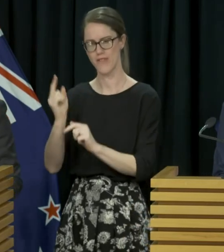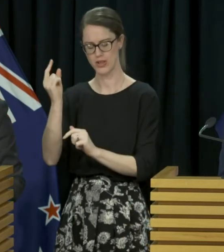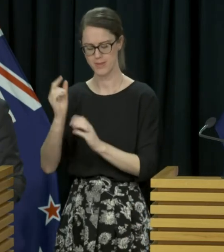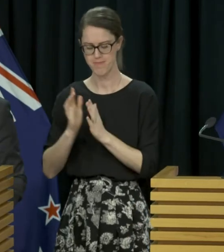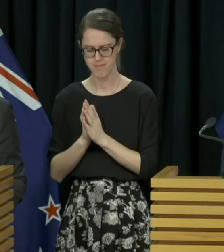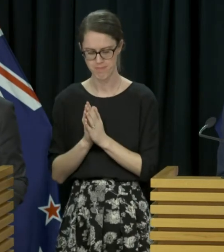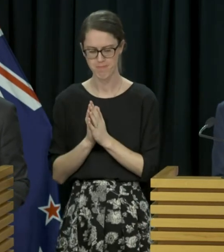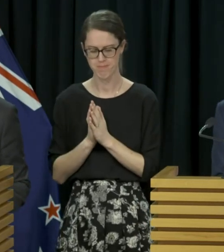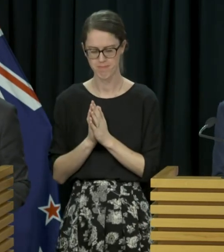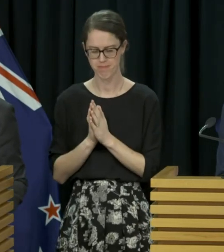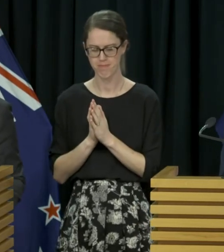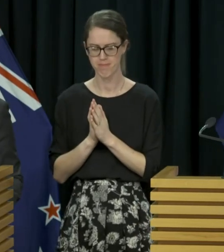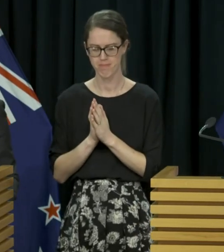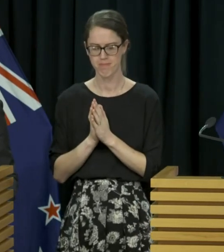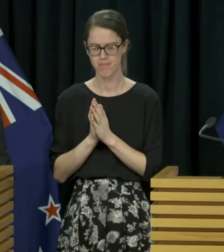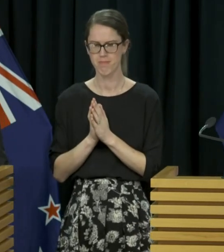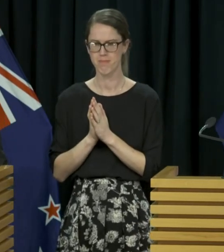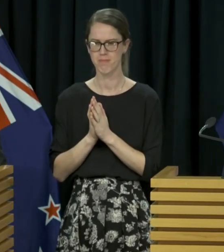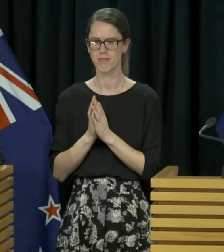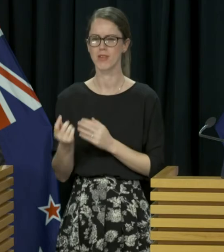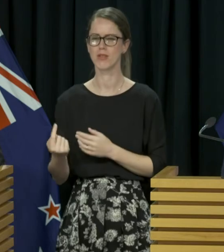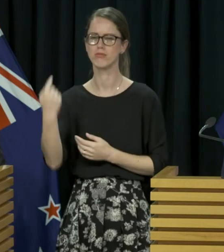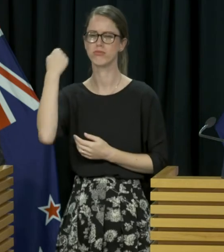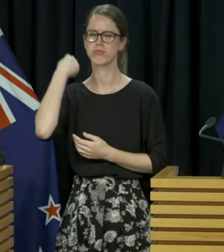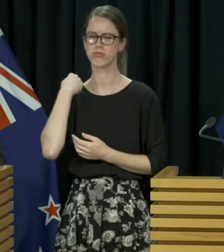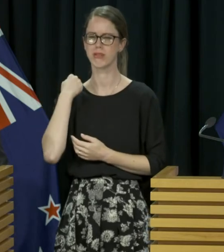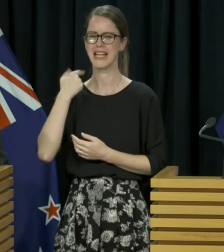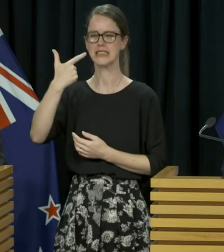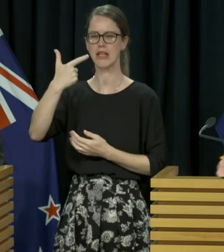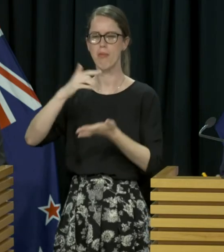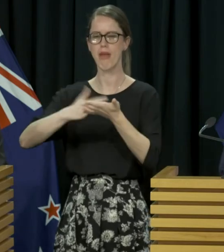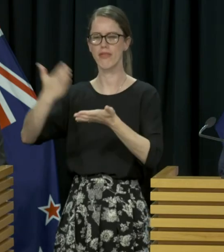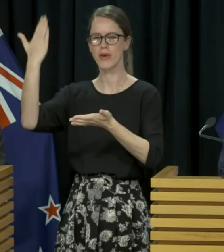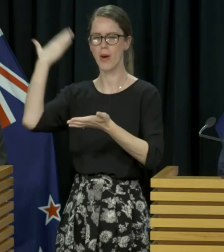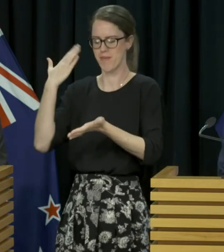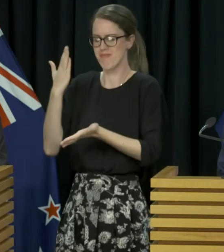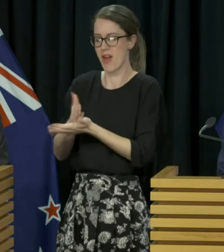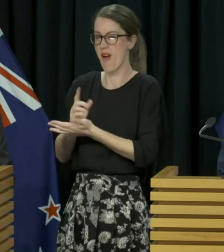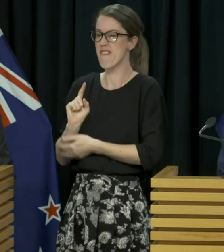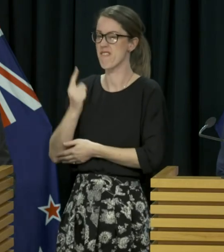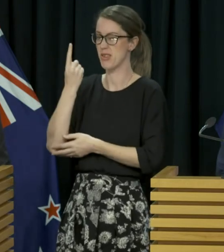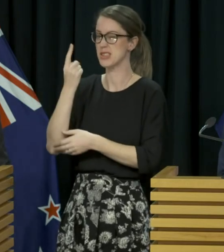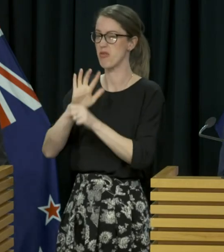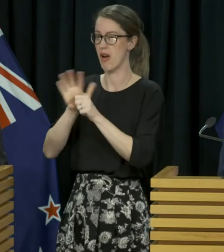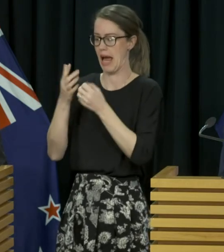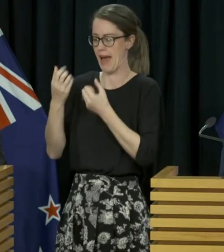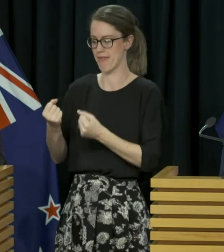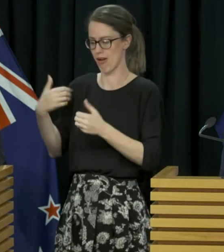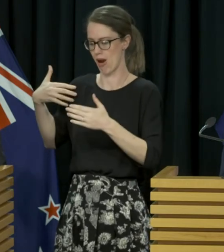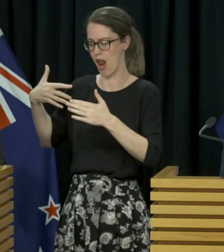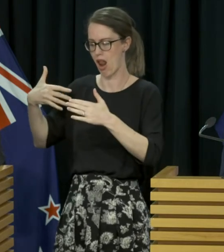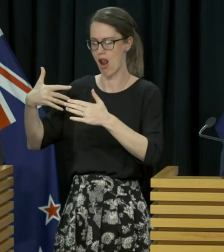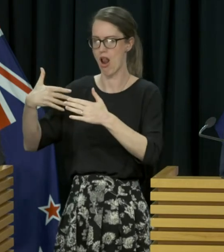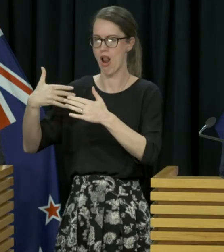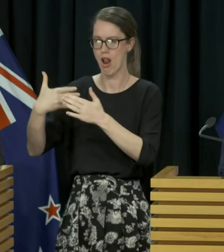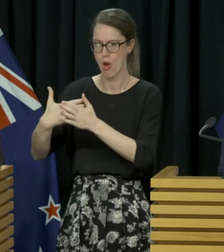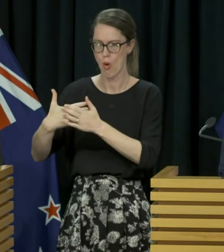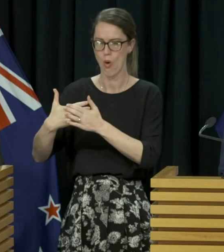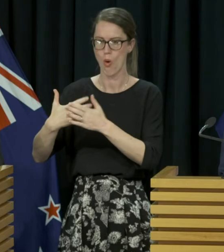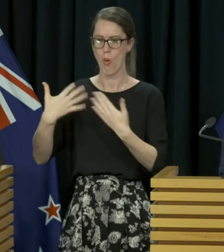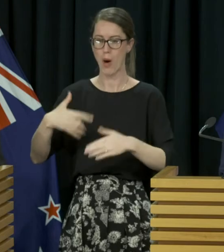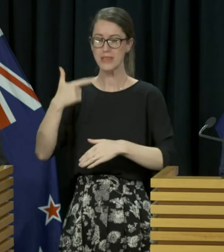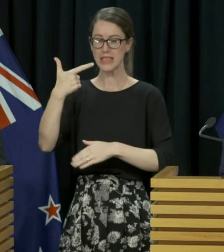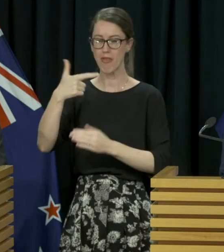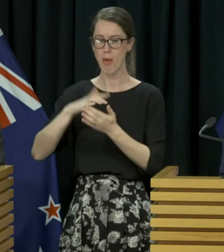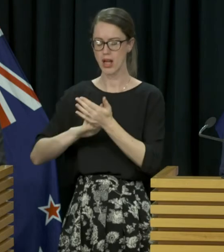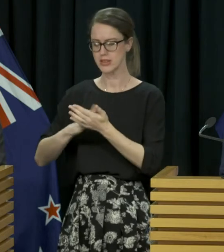It's now seven months since our first confirmed case of COVID-19 in New Zealand. In that time, we have learned a